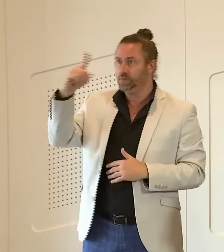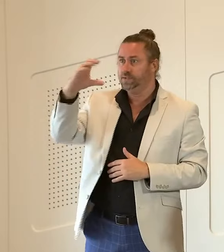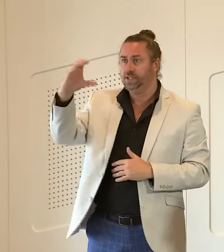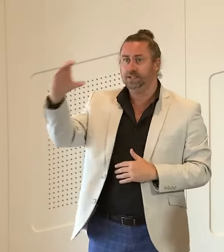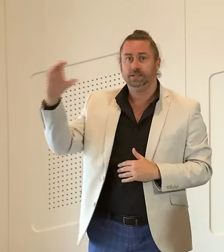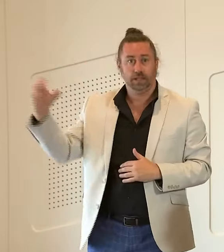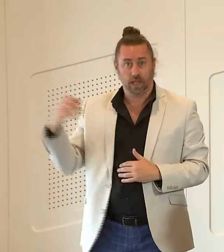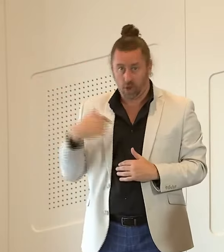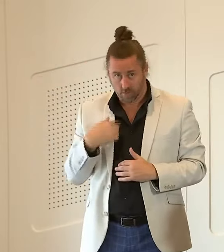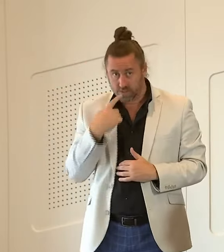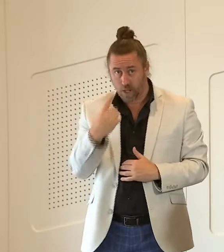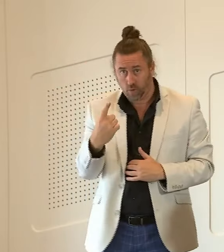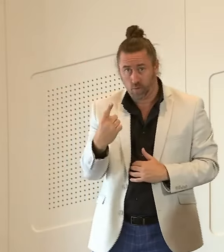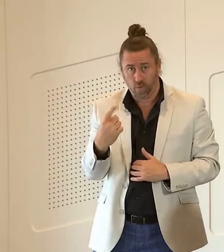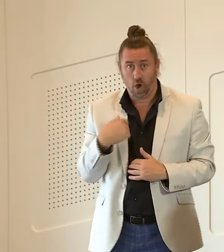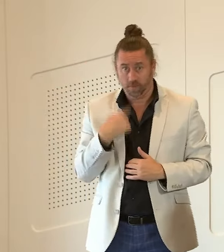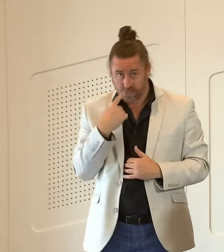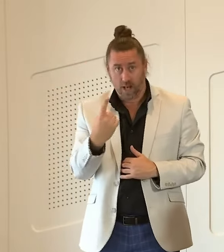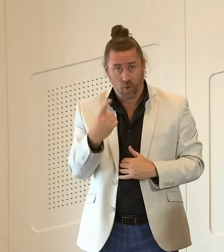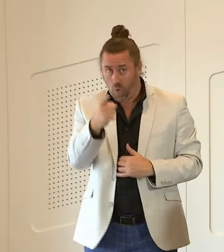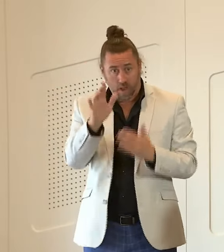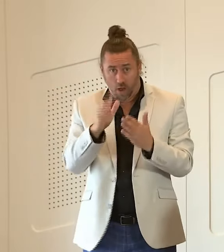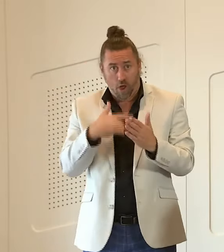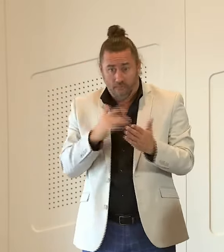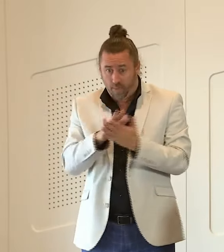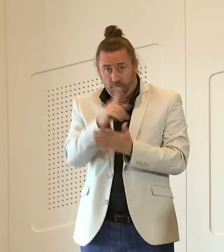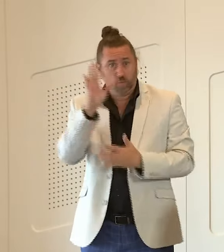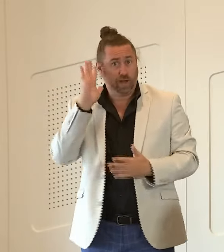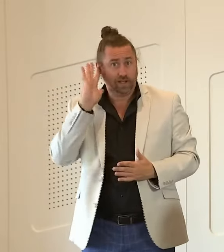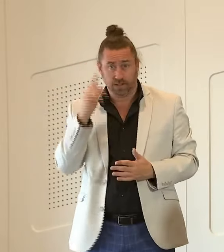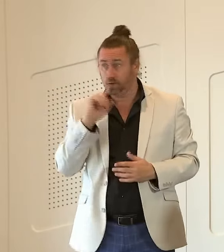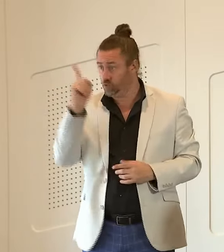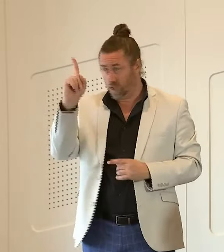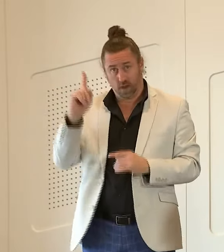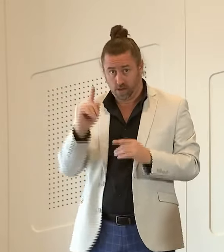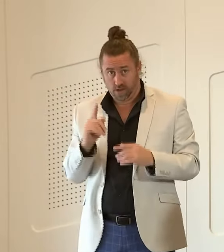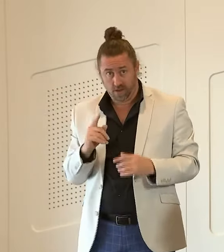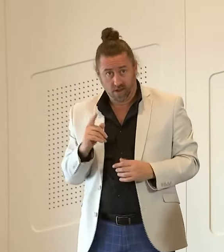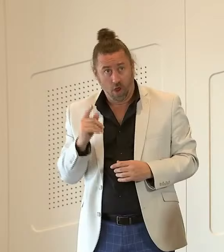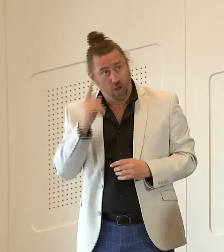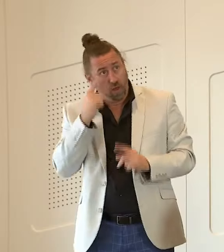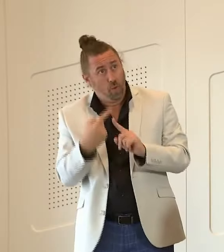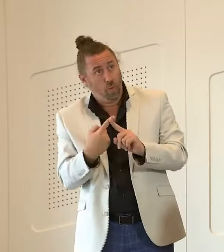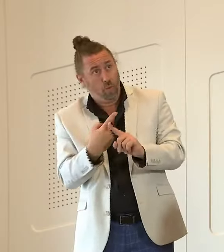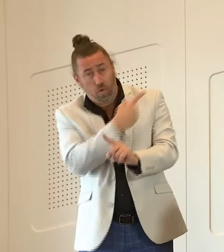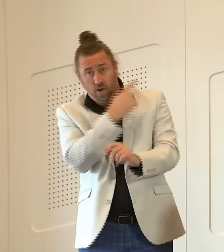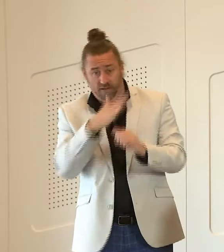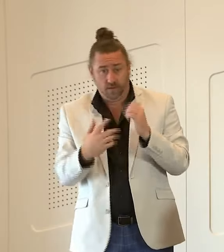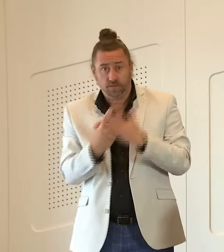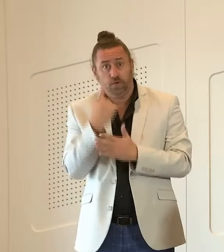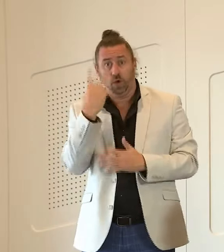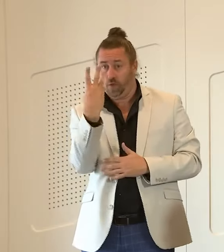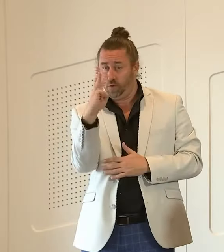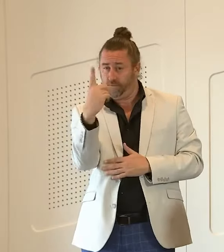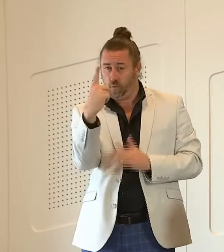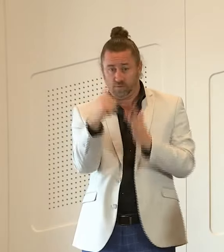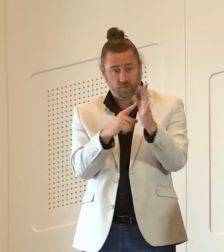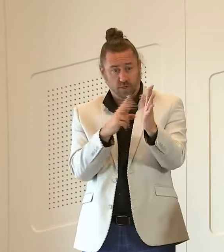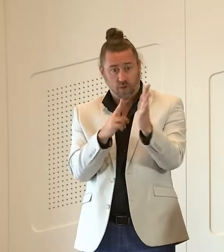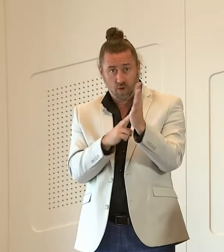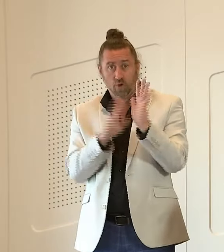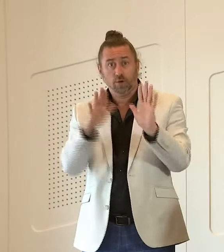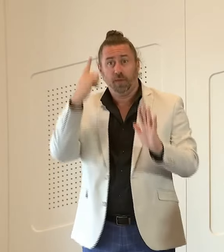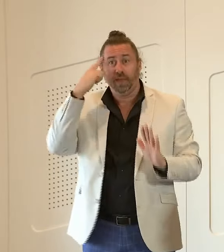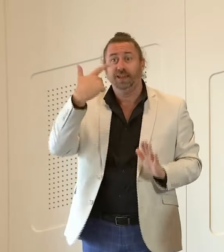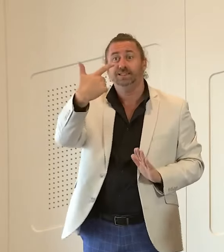i contrast now today is a is a pretty historic day as well today is the 31st of january and seven years ago